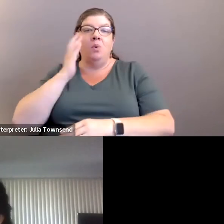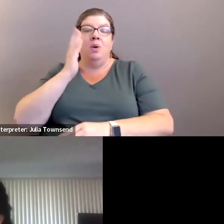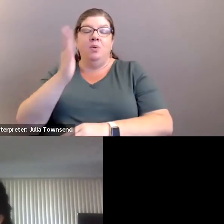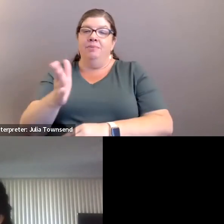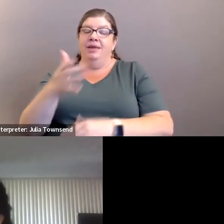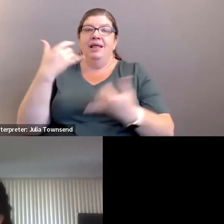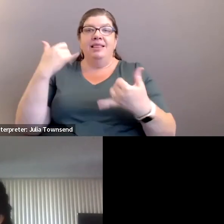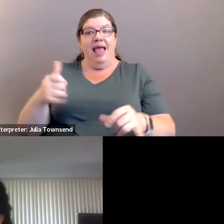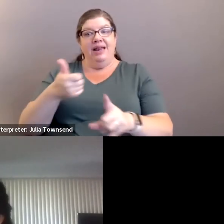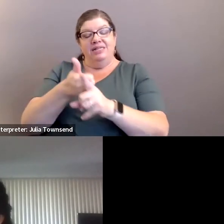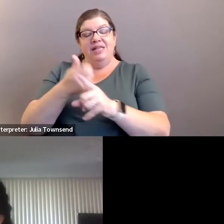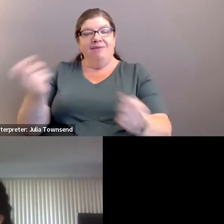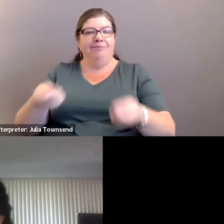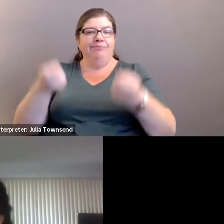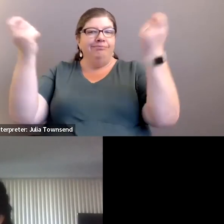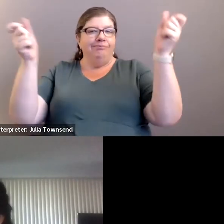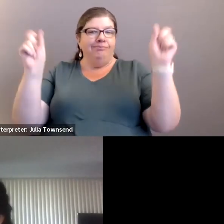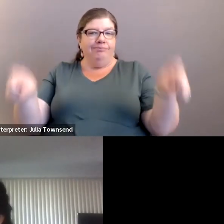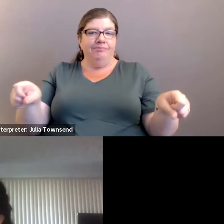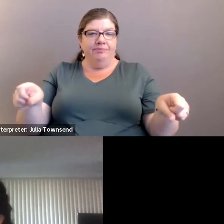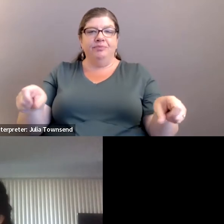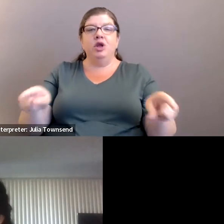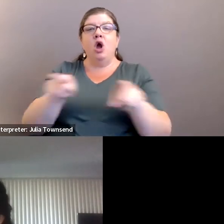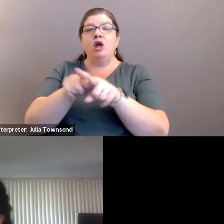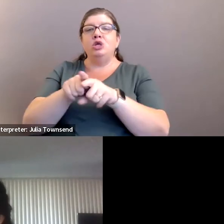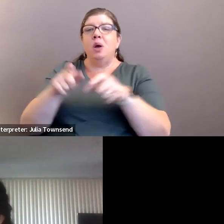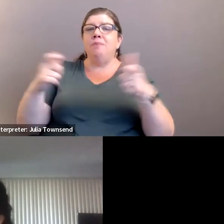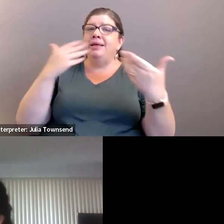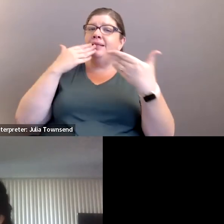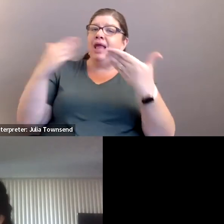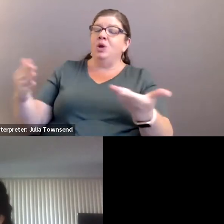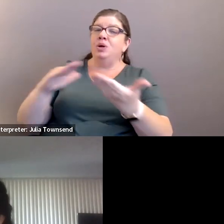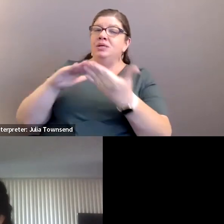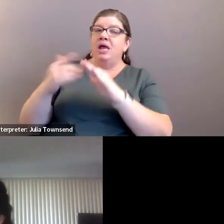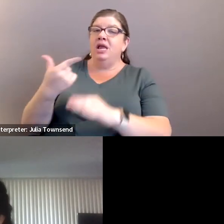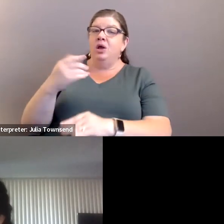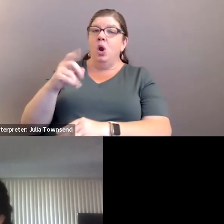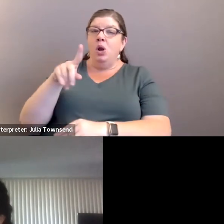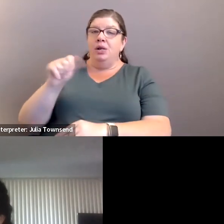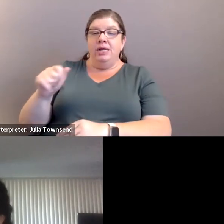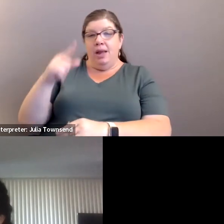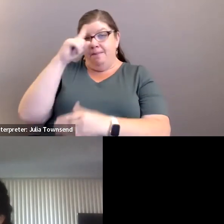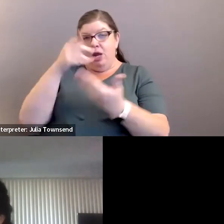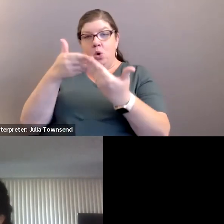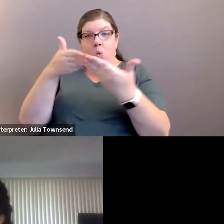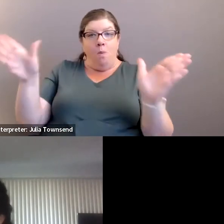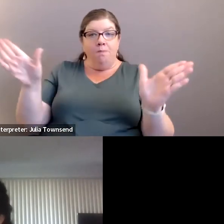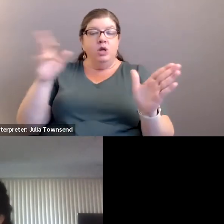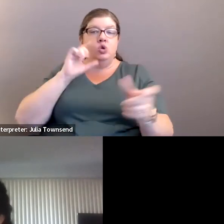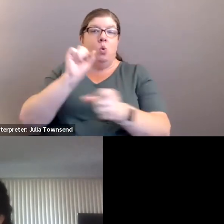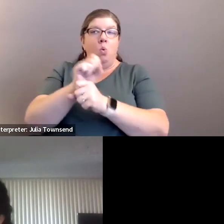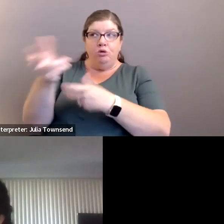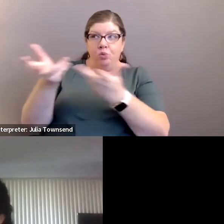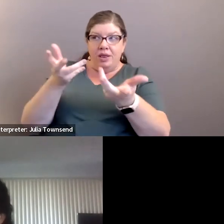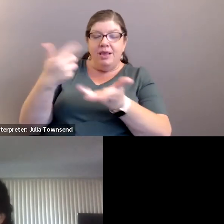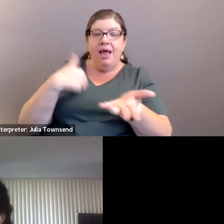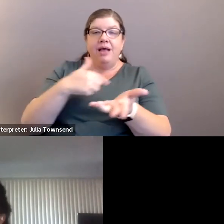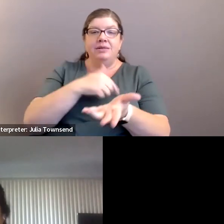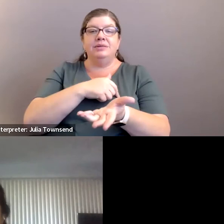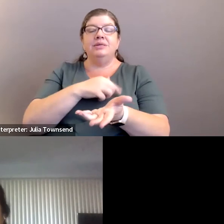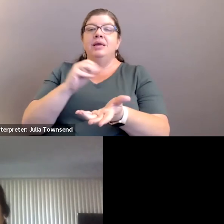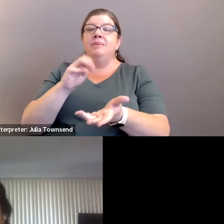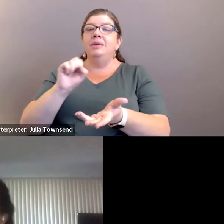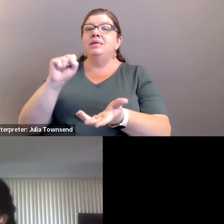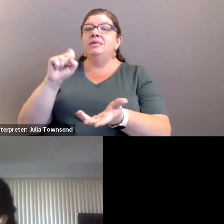that's that's in itself a celebration and also a big thank you to the city of Goleta for being open to work with us miss Sims